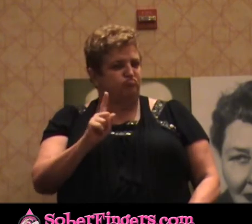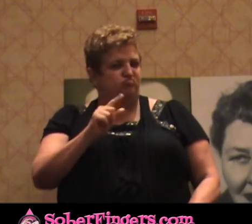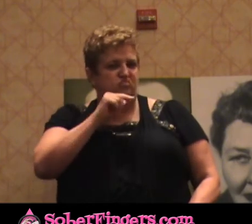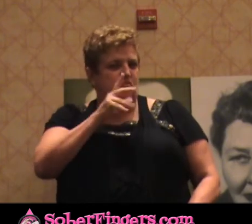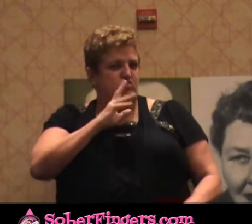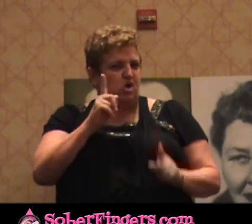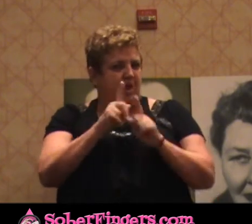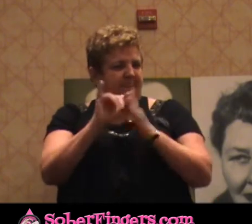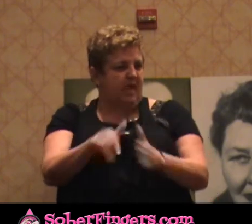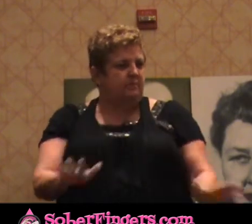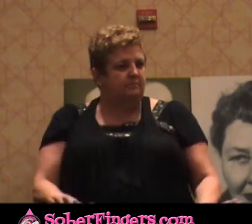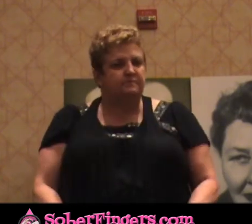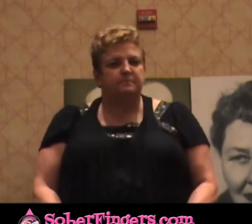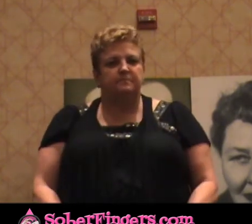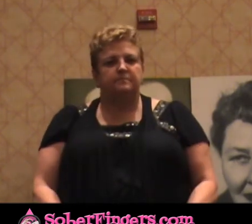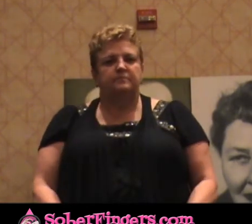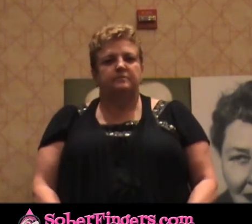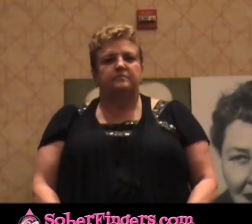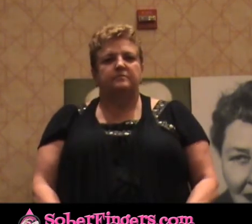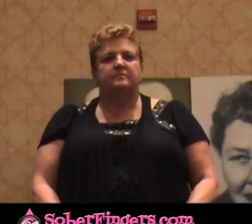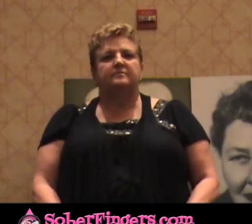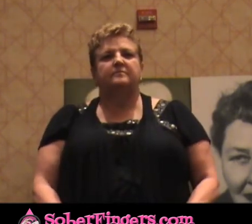I'm not into having bonding, loving relationships.